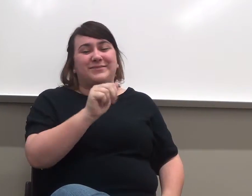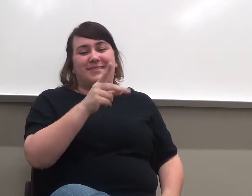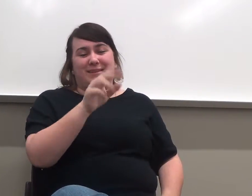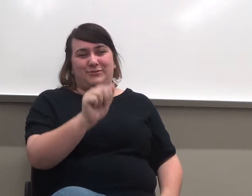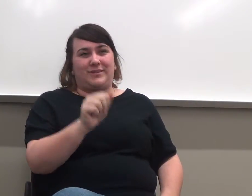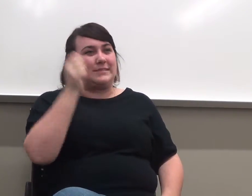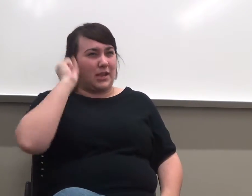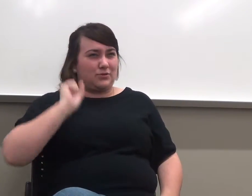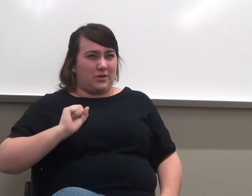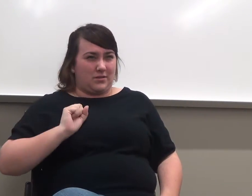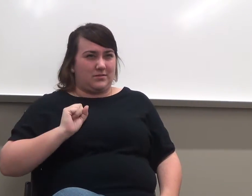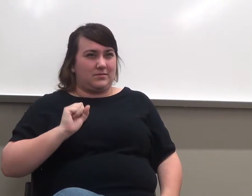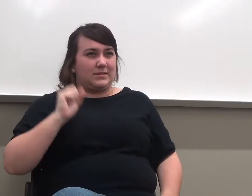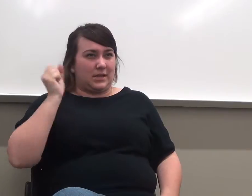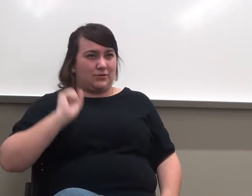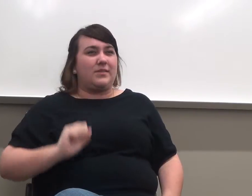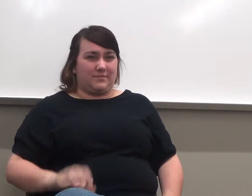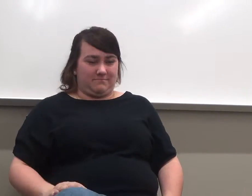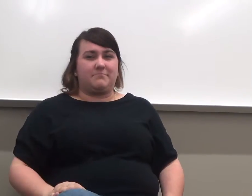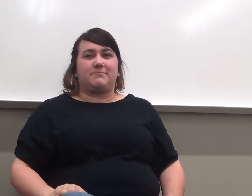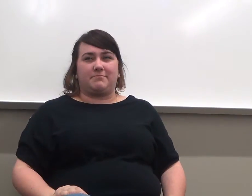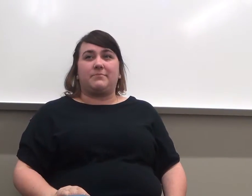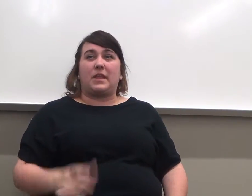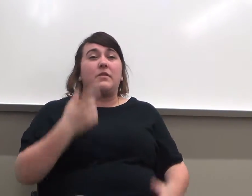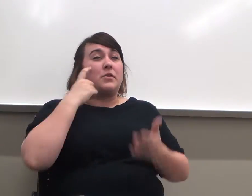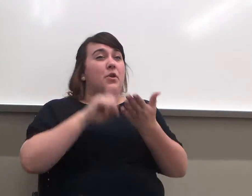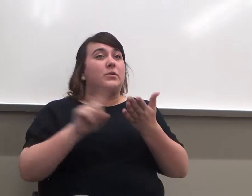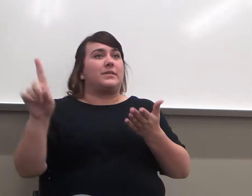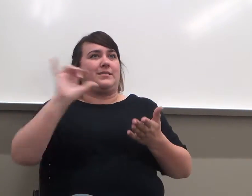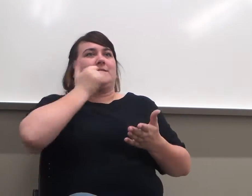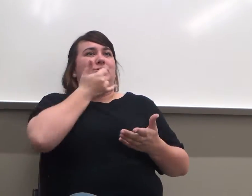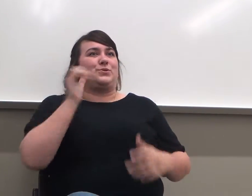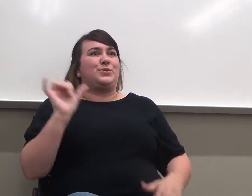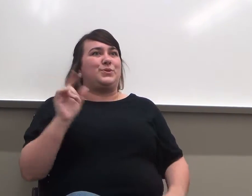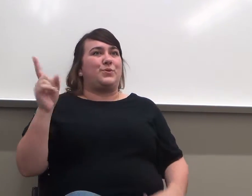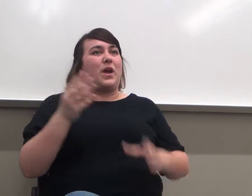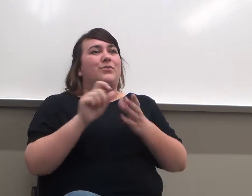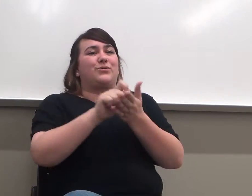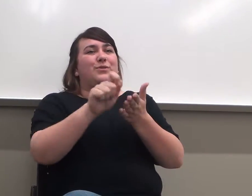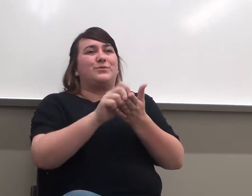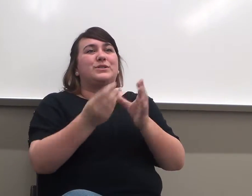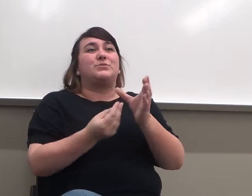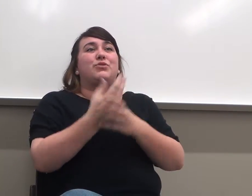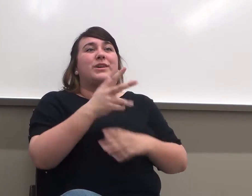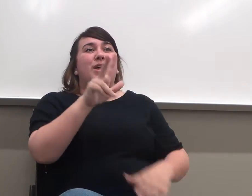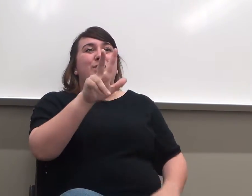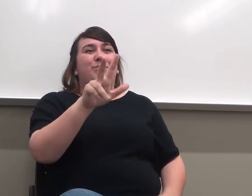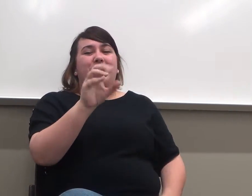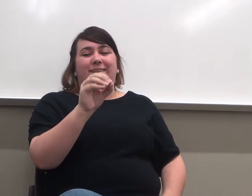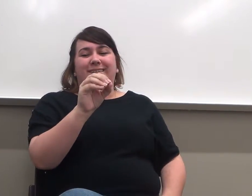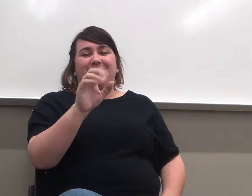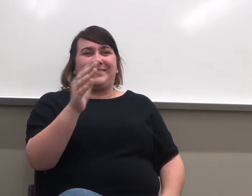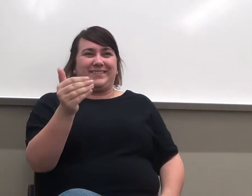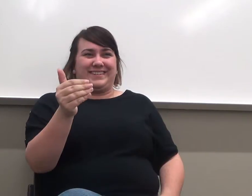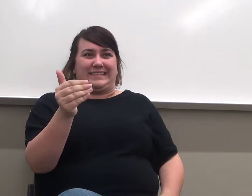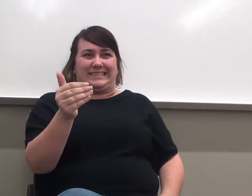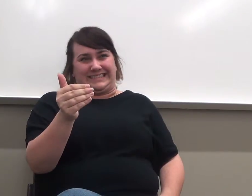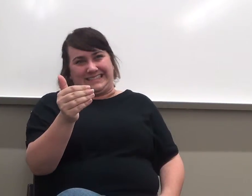Okay, and if you notice, I also made a mistake up here. wrote spring 3,015. My secretary said, oh,